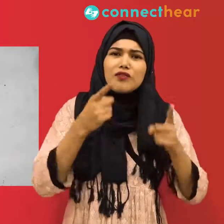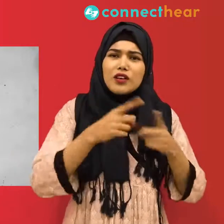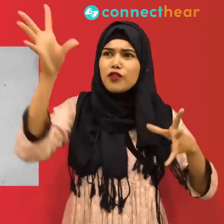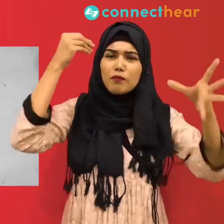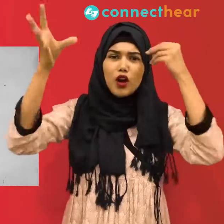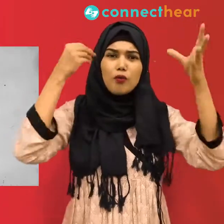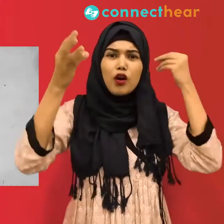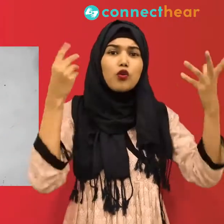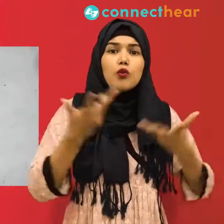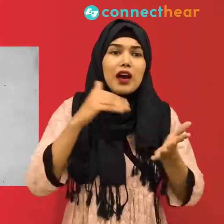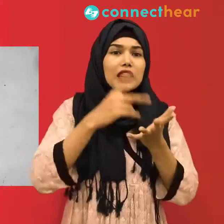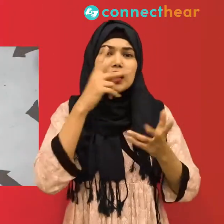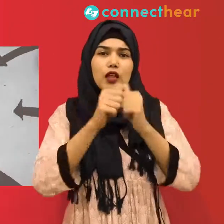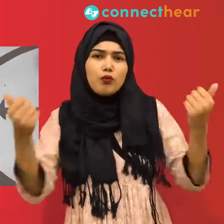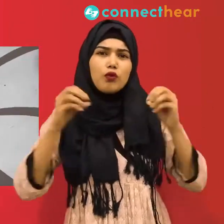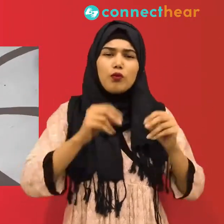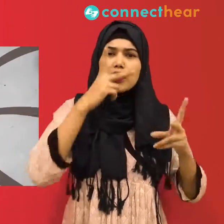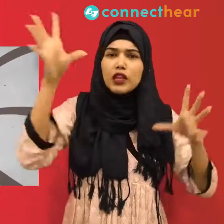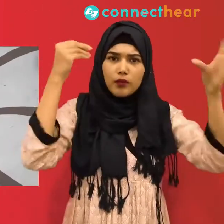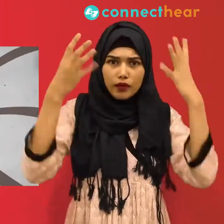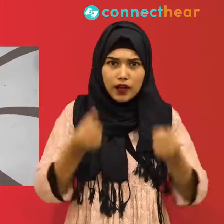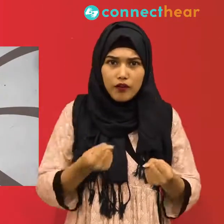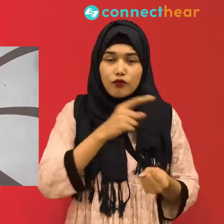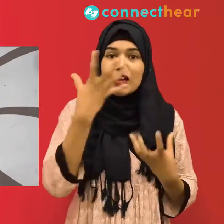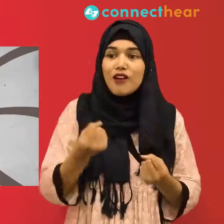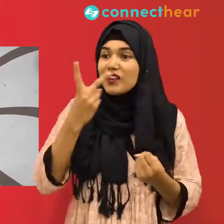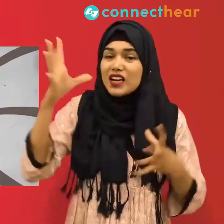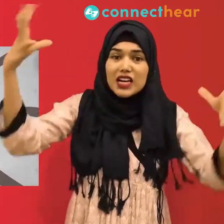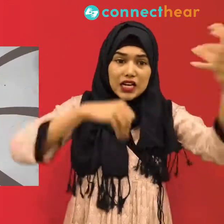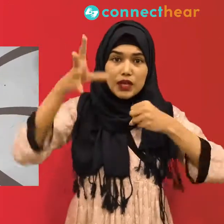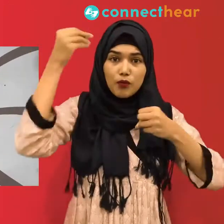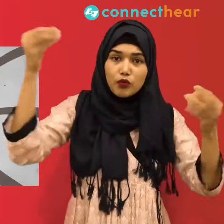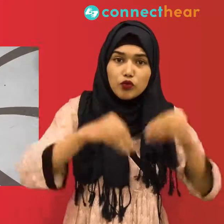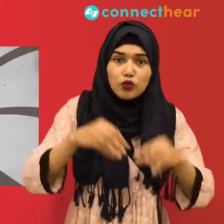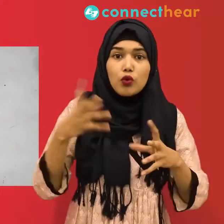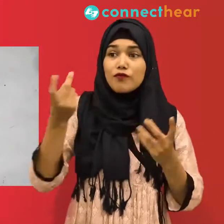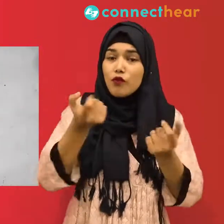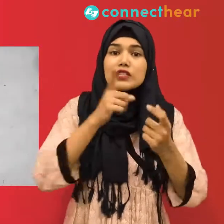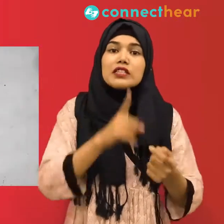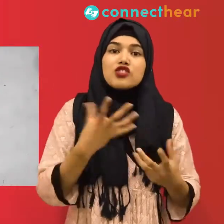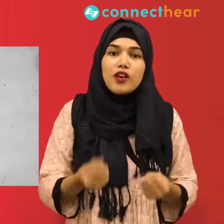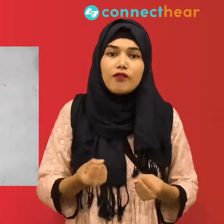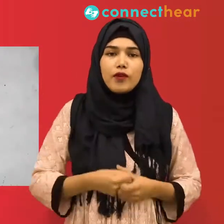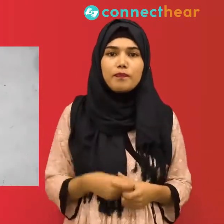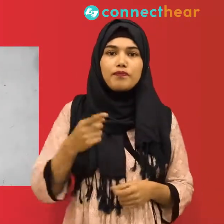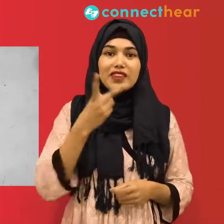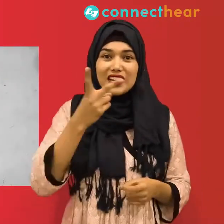and networks which had the resources to gather information directly. Outlets like Reuters and the Associated